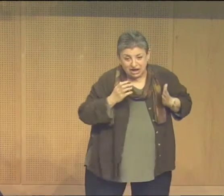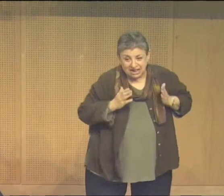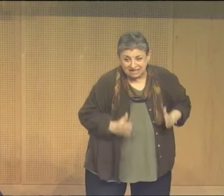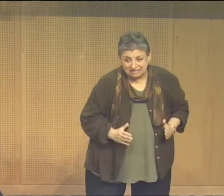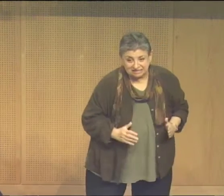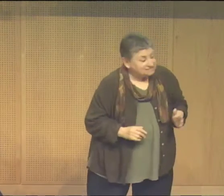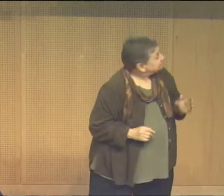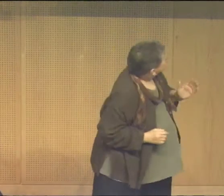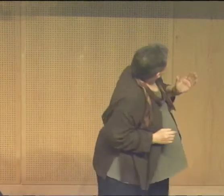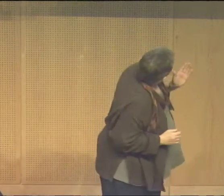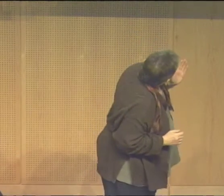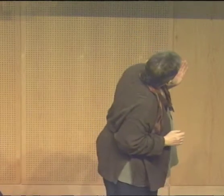oralist